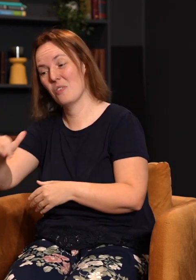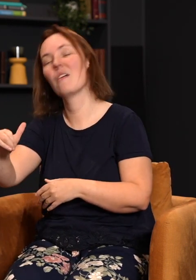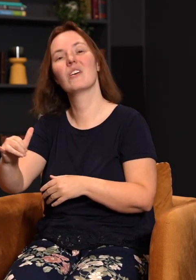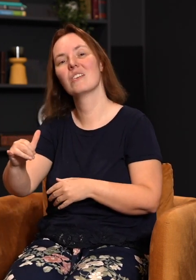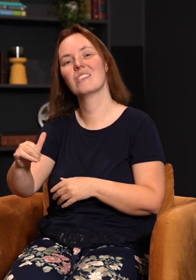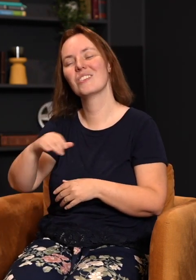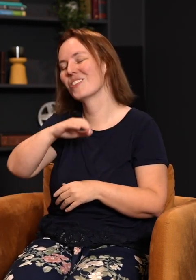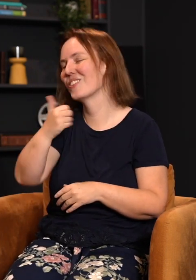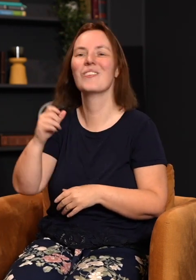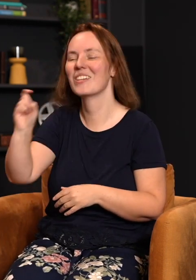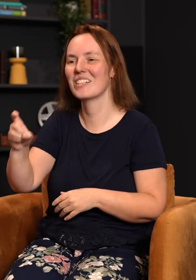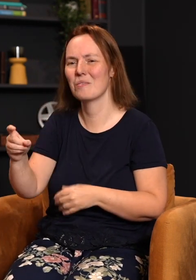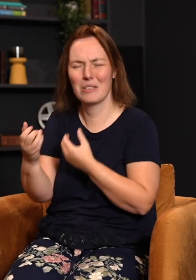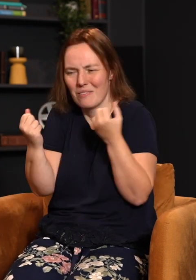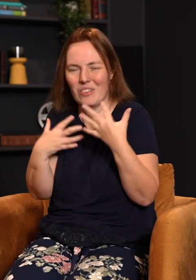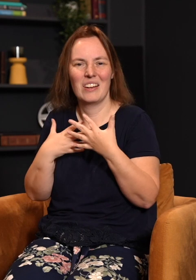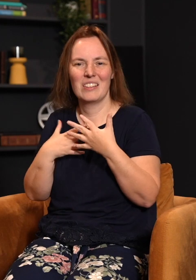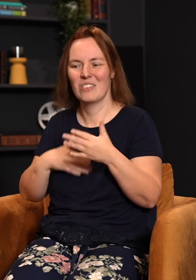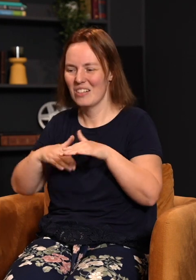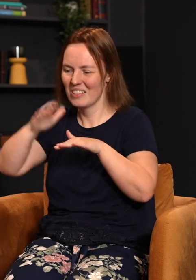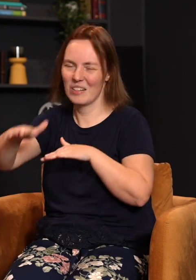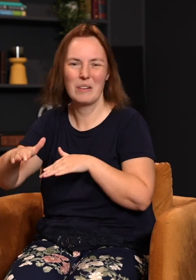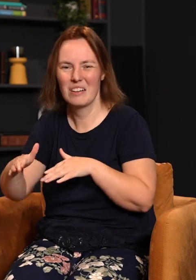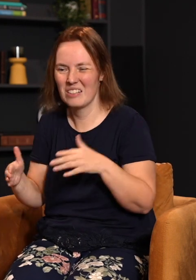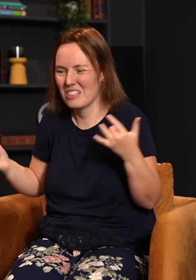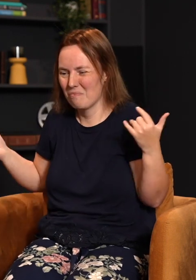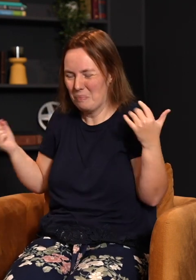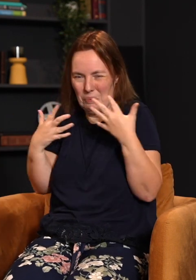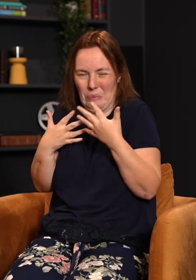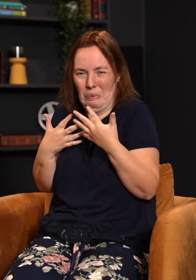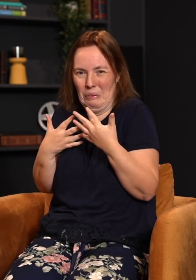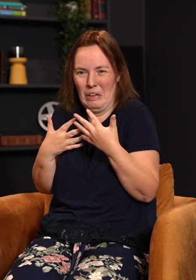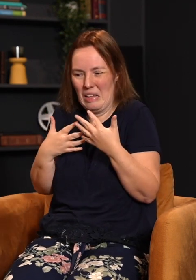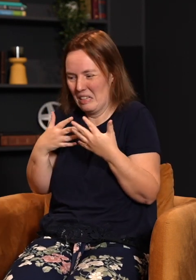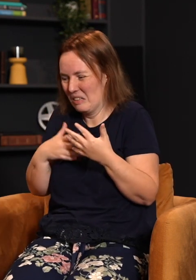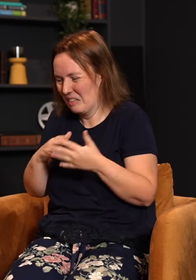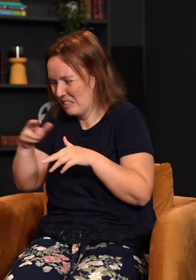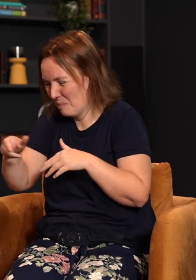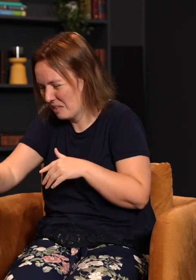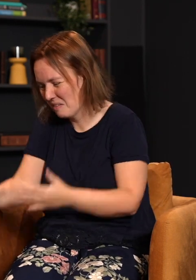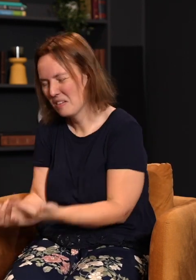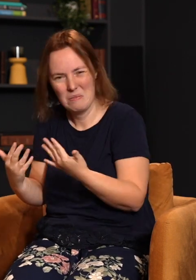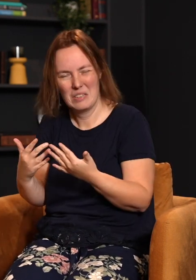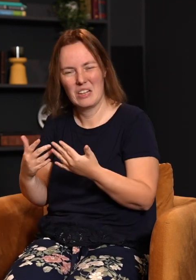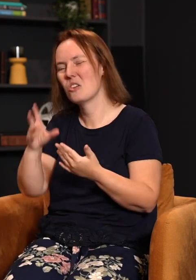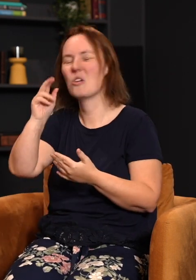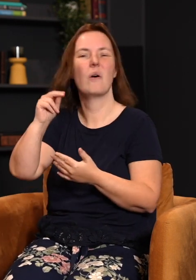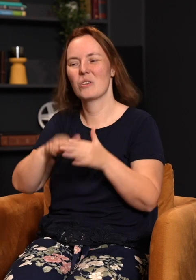eternity, you don't have to step into a fearful. You don't have to step into a petrified that you're going to step into the flames of hell. You can step into